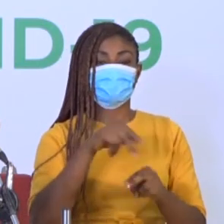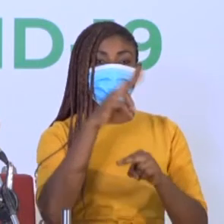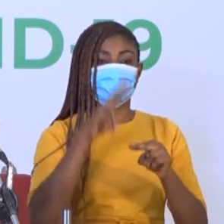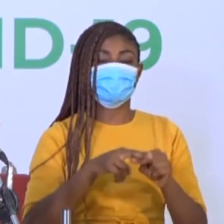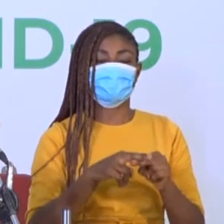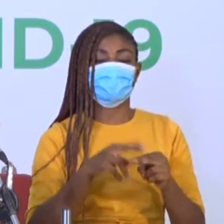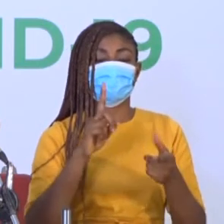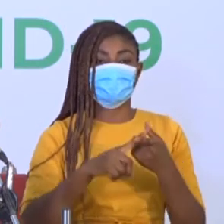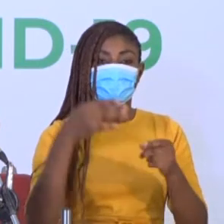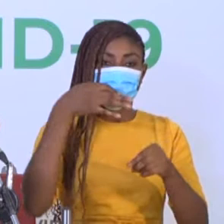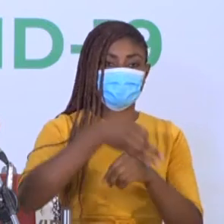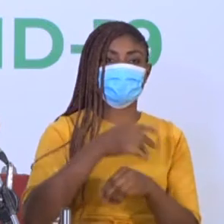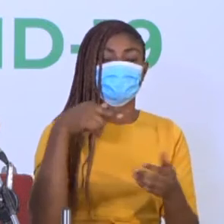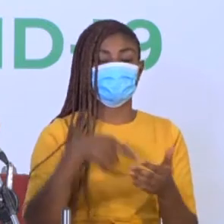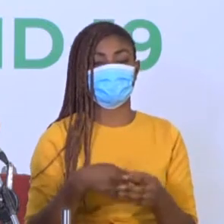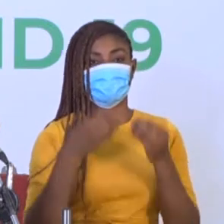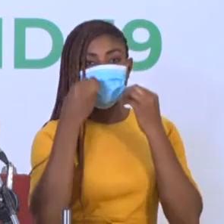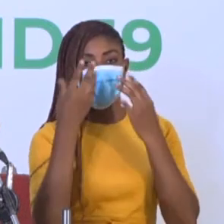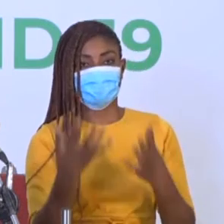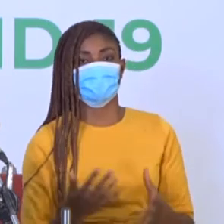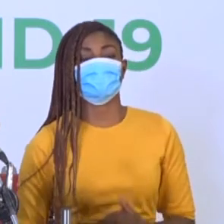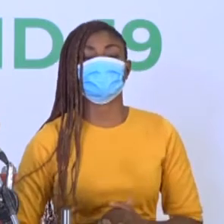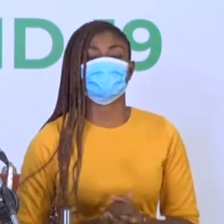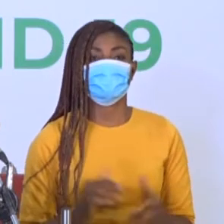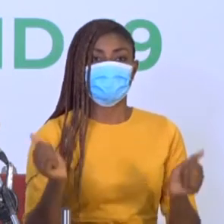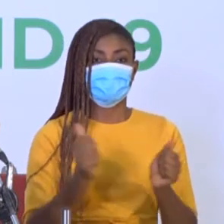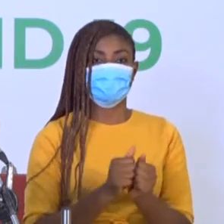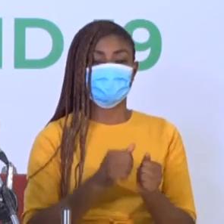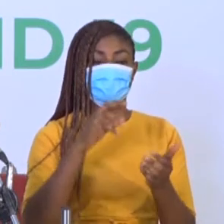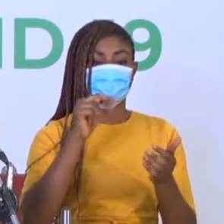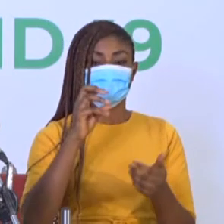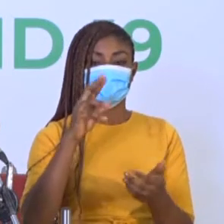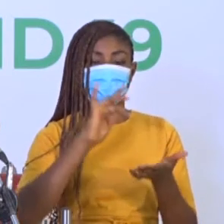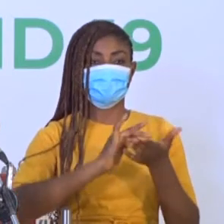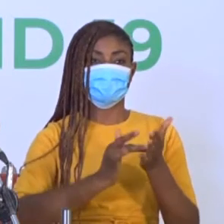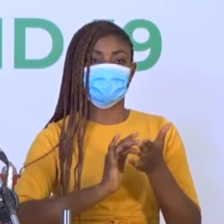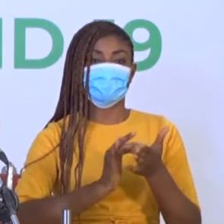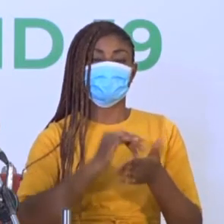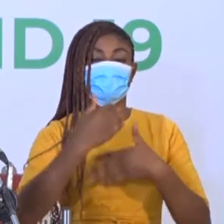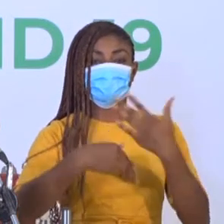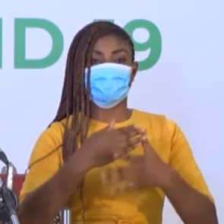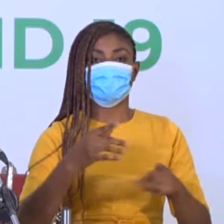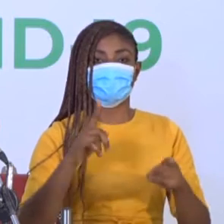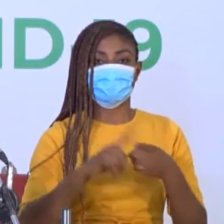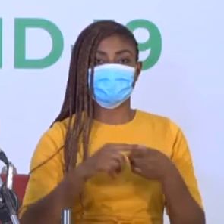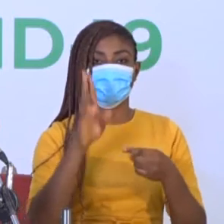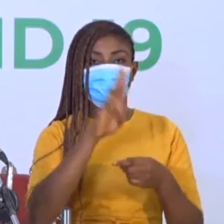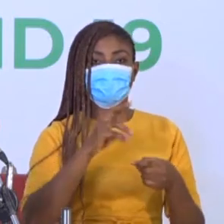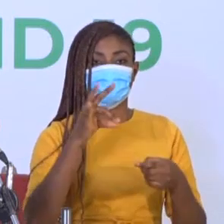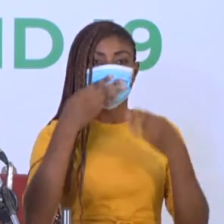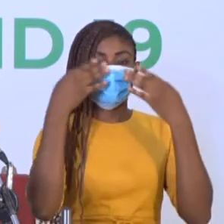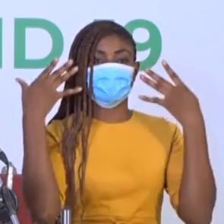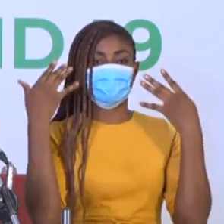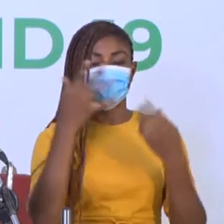to enforce compliance with the non-pharmaceutical protocols, especially the advisory on the wearing of masks